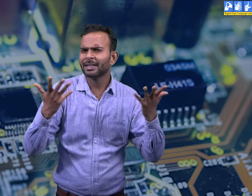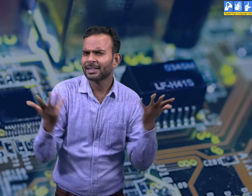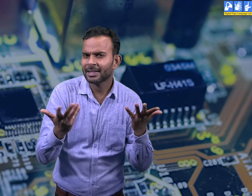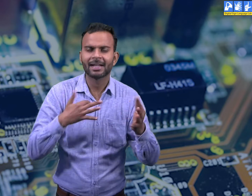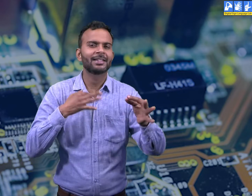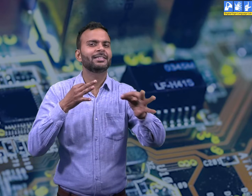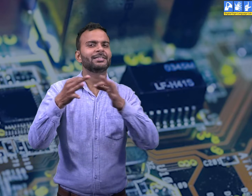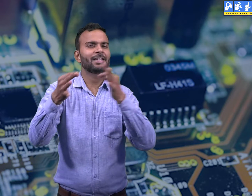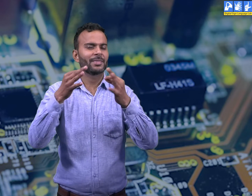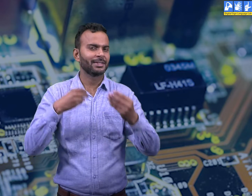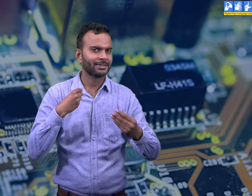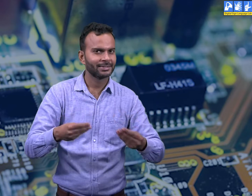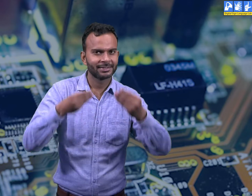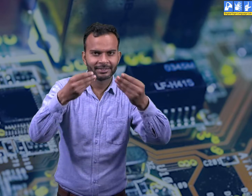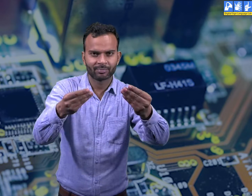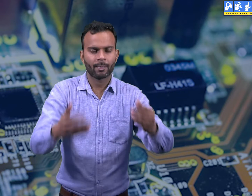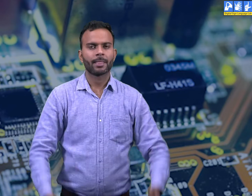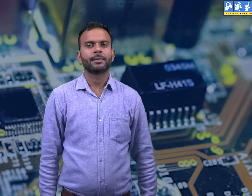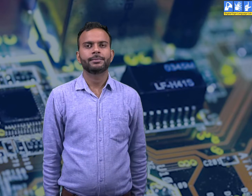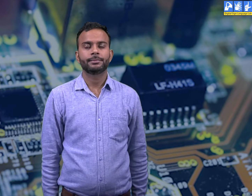Let's begin to understand about output device.